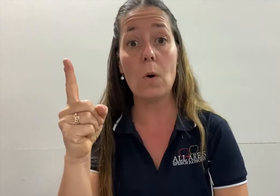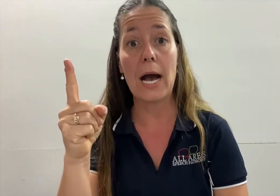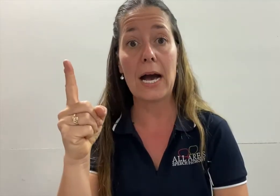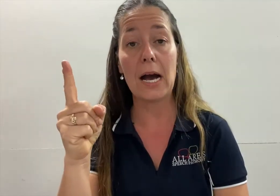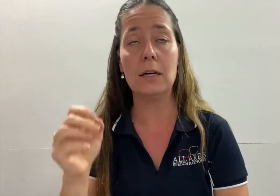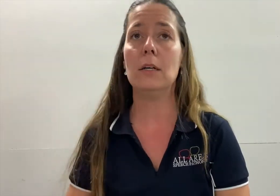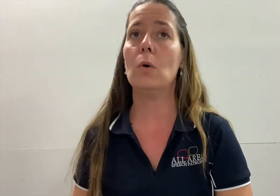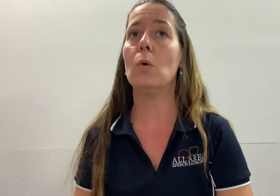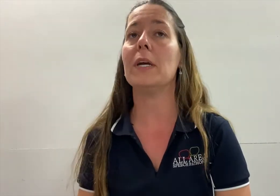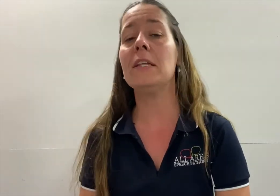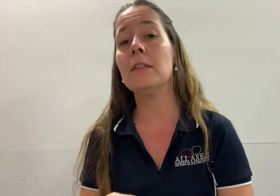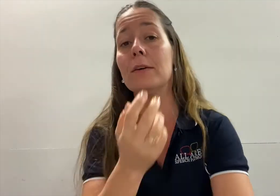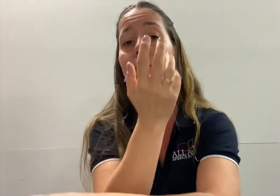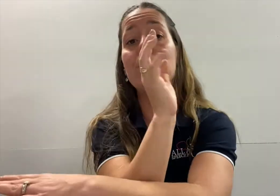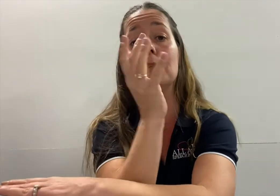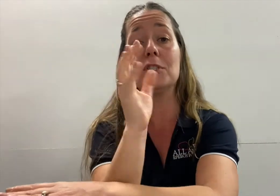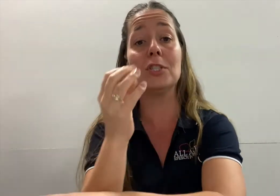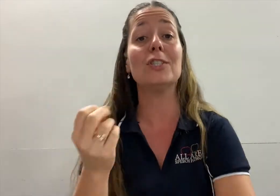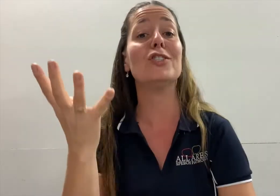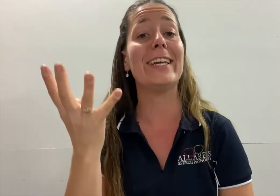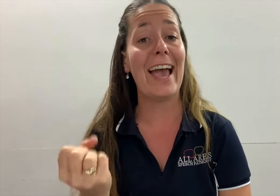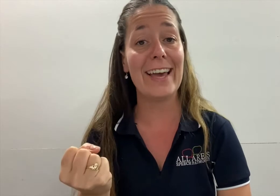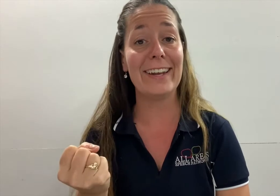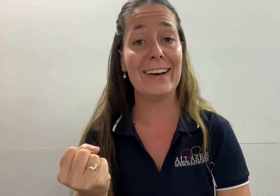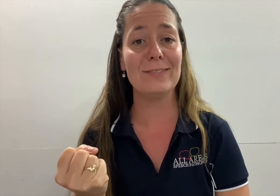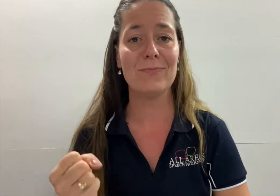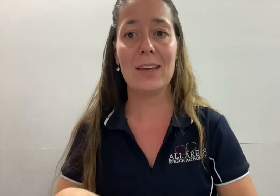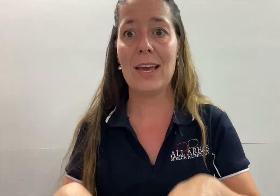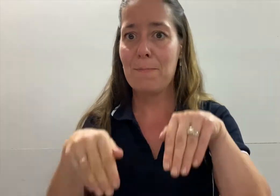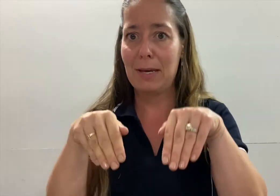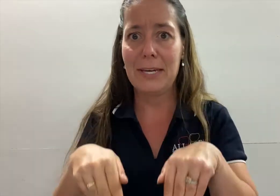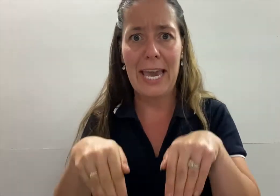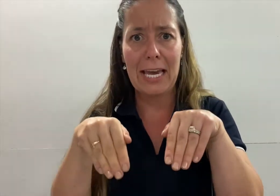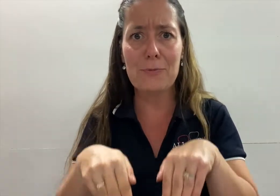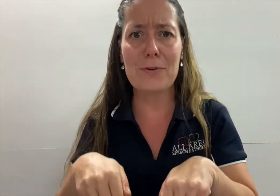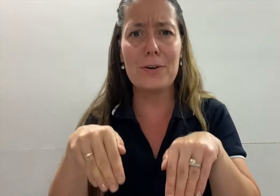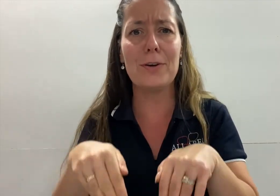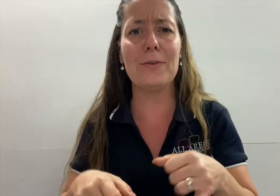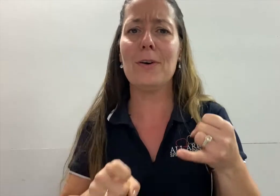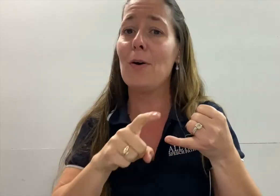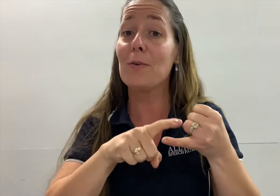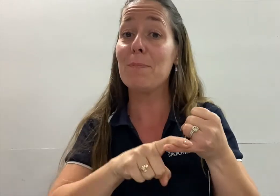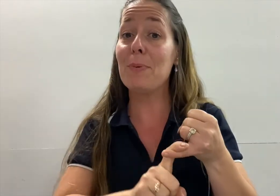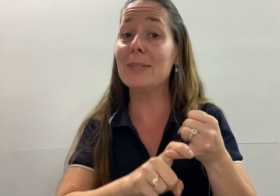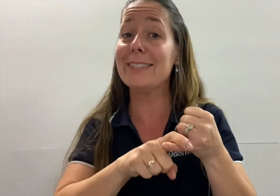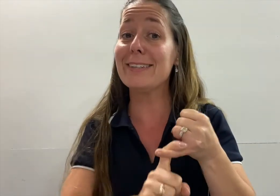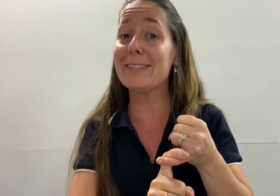a or in the bush she had a. Maybe a kangaroo or a possum